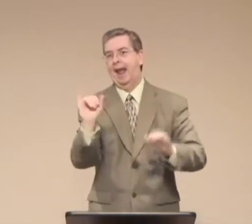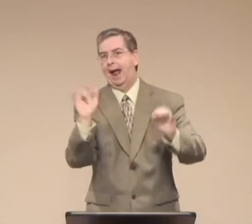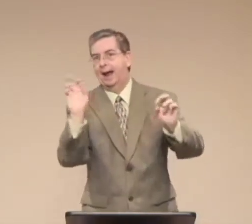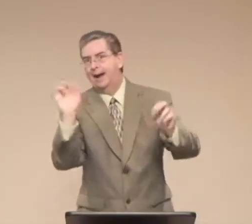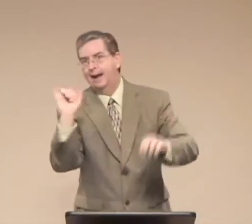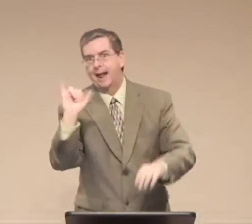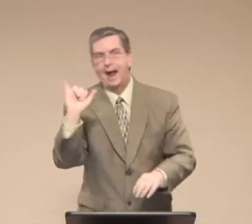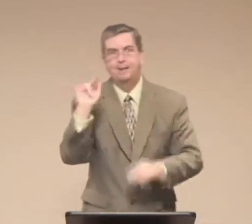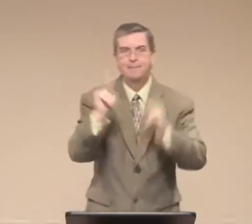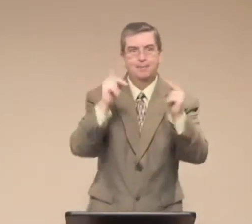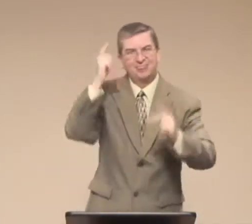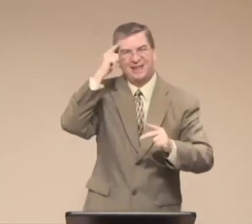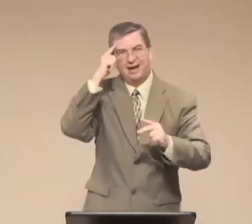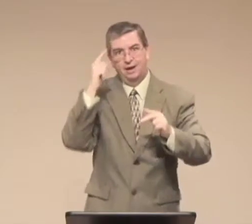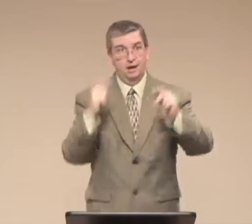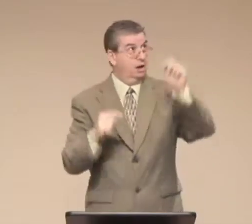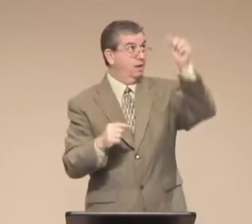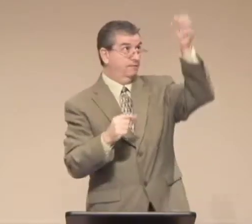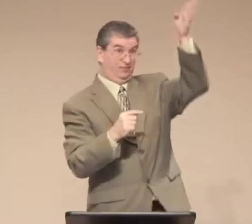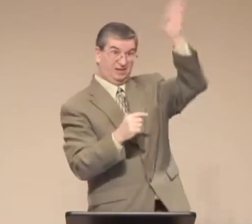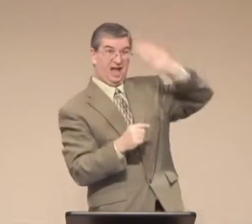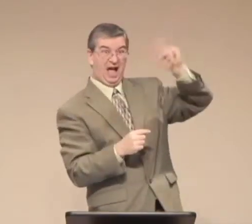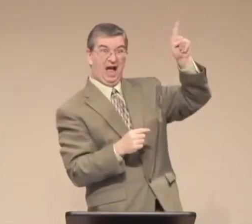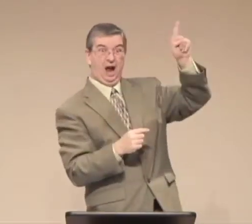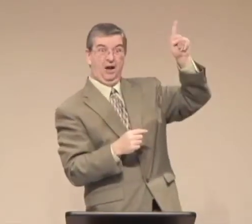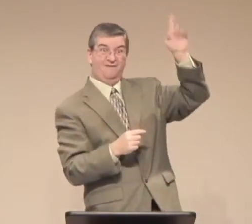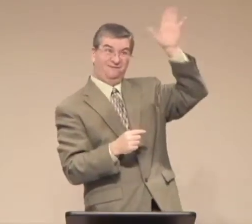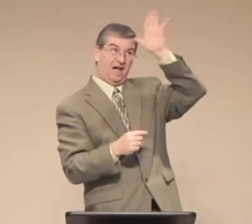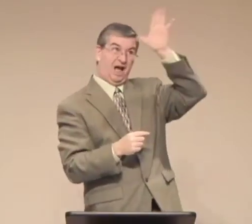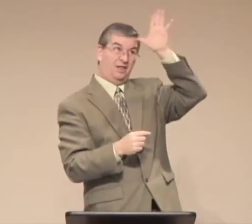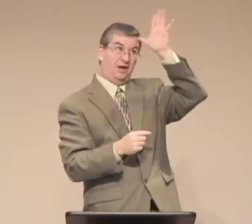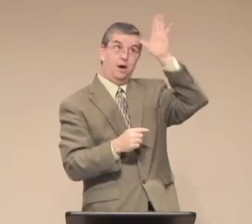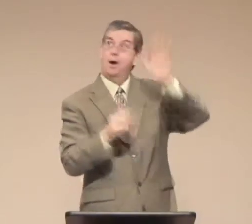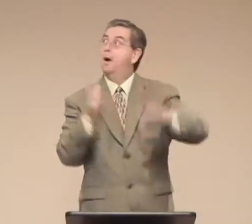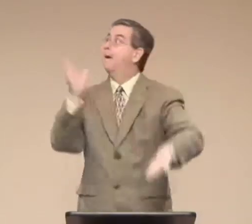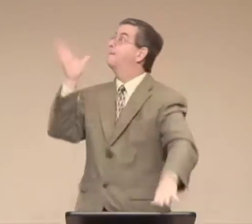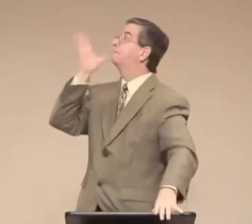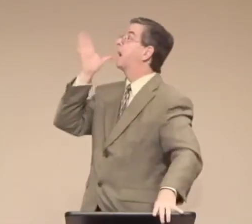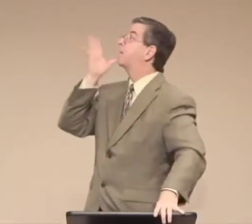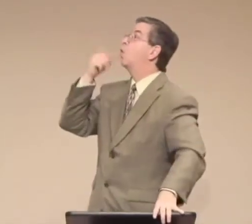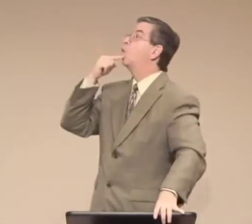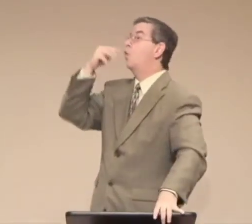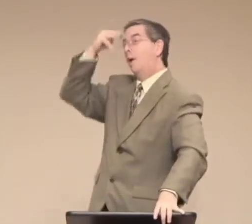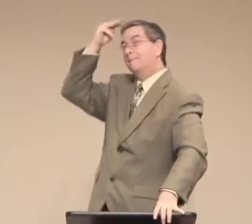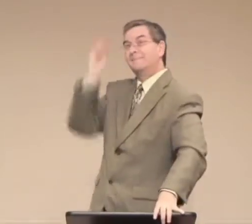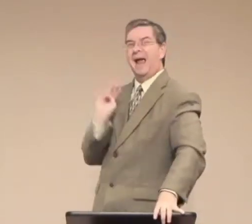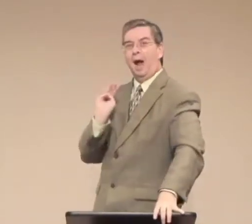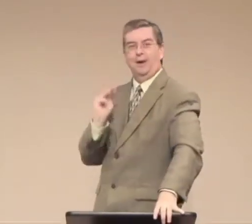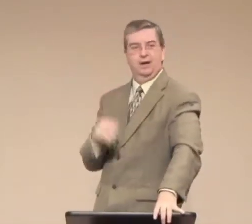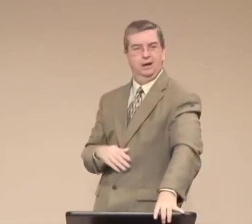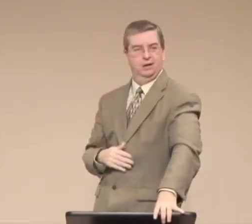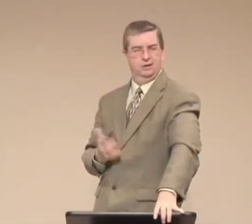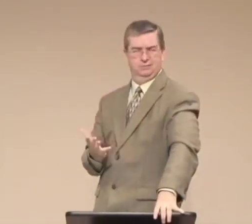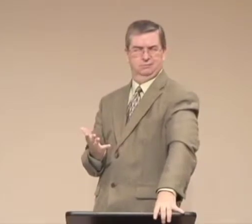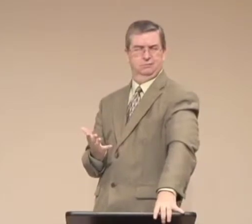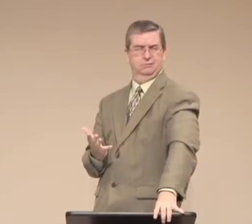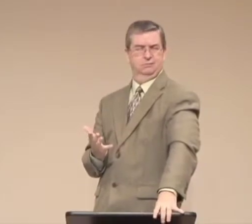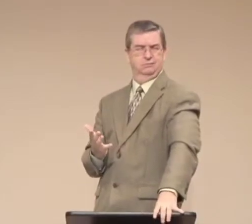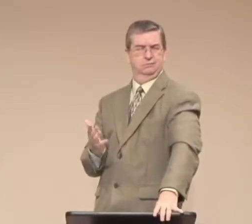is that people think of